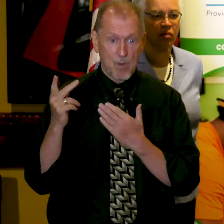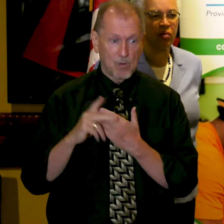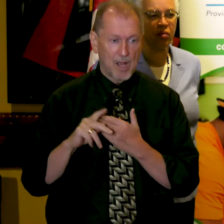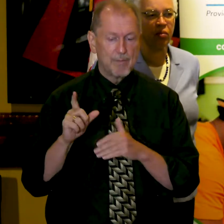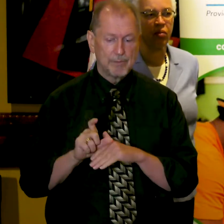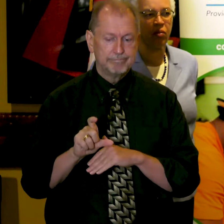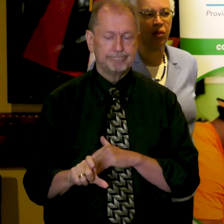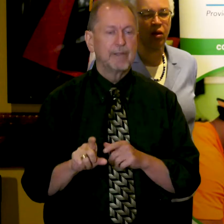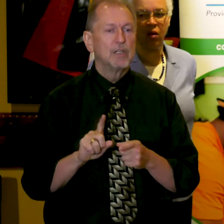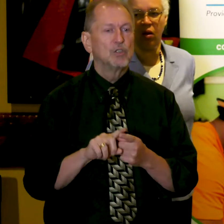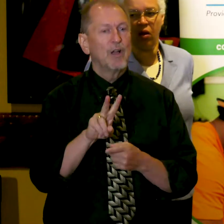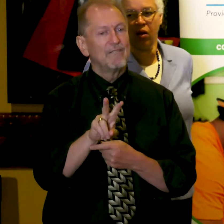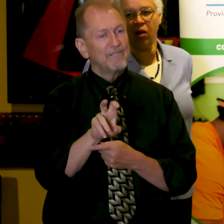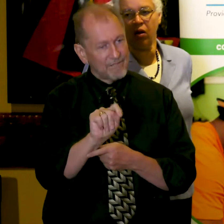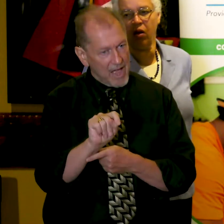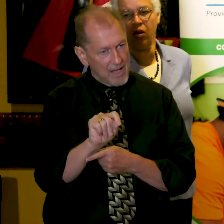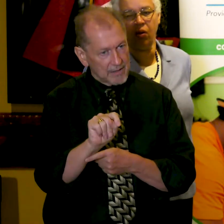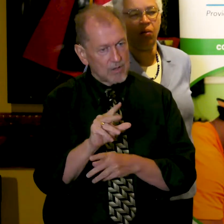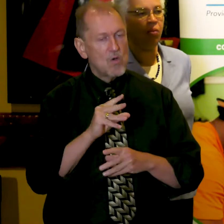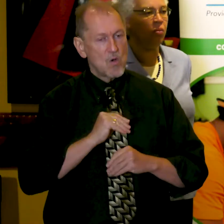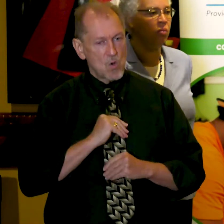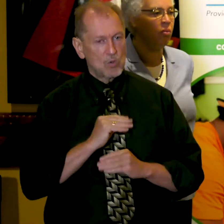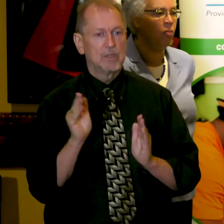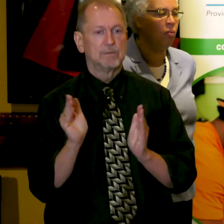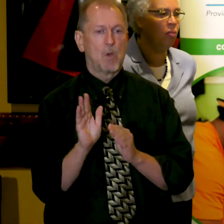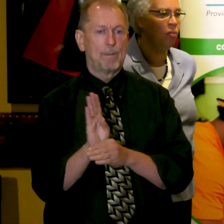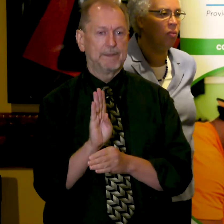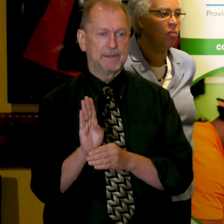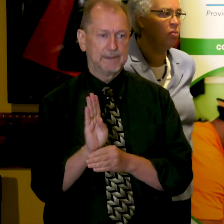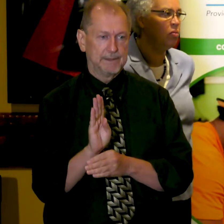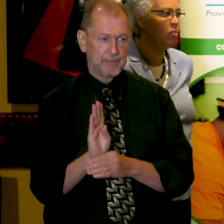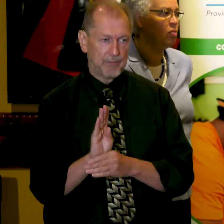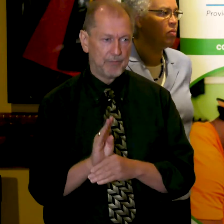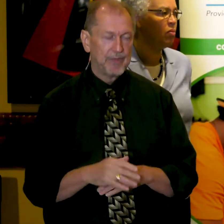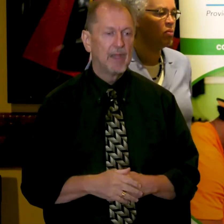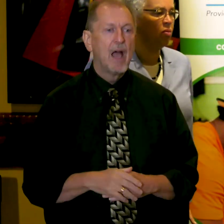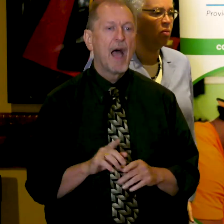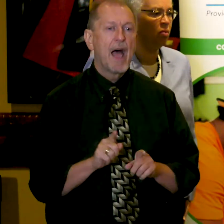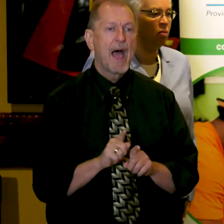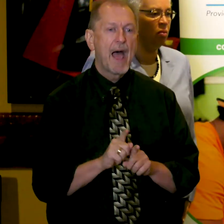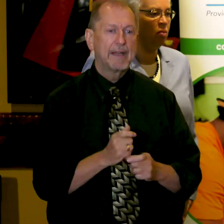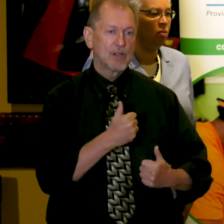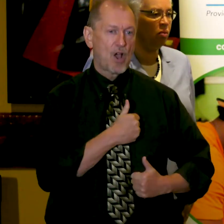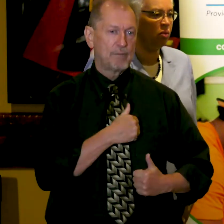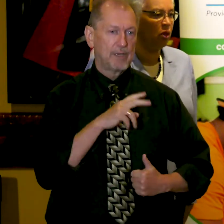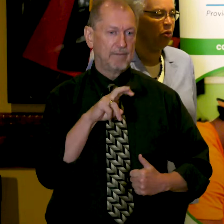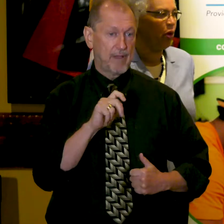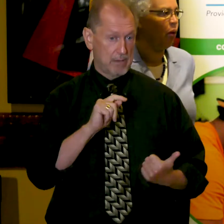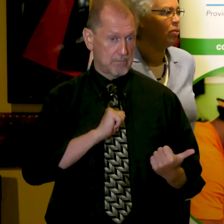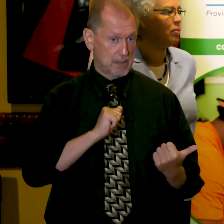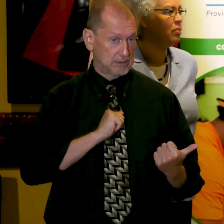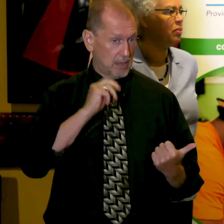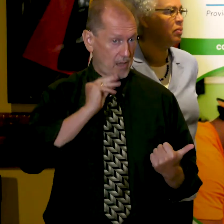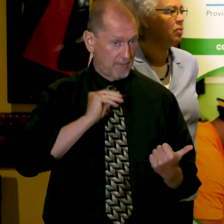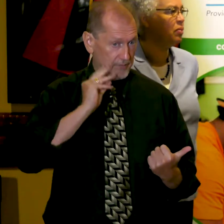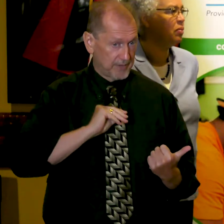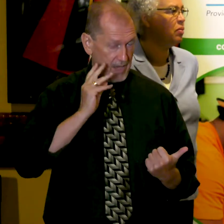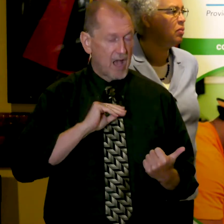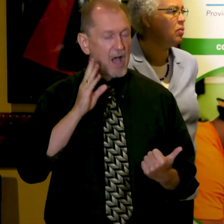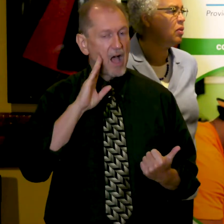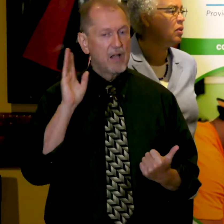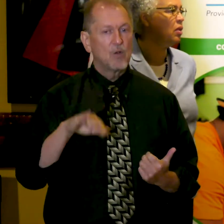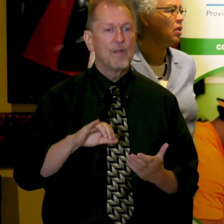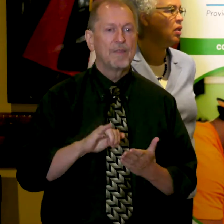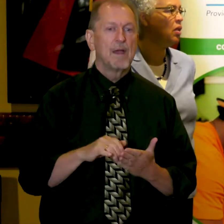assist veteran-owned small businesses. As an Army veteran myself, I understand how crucial